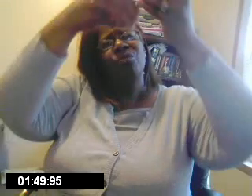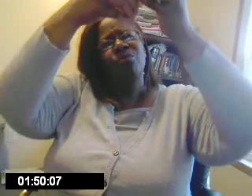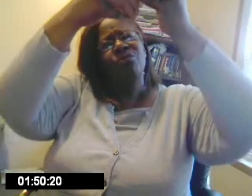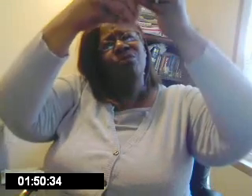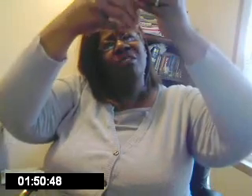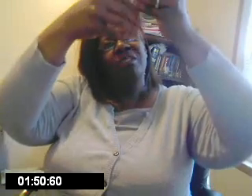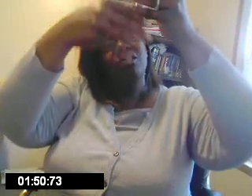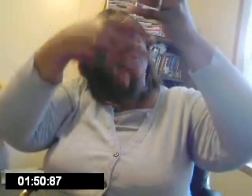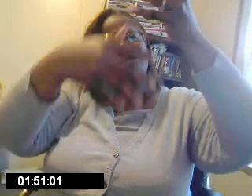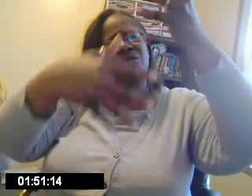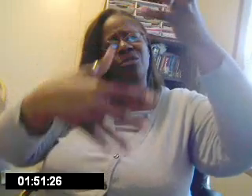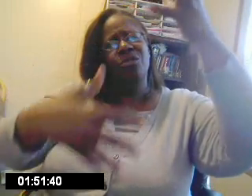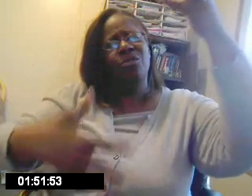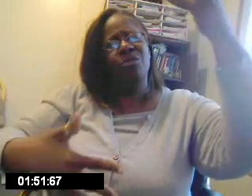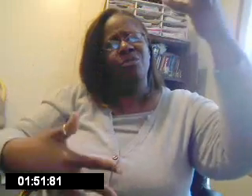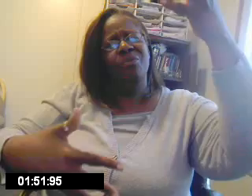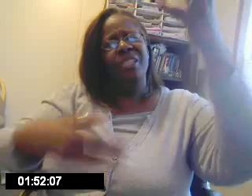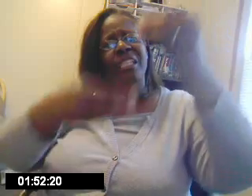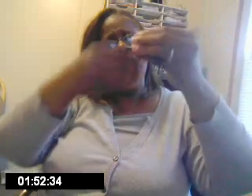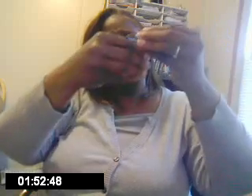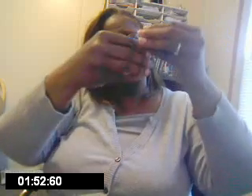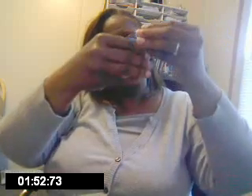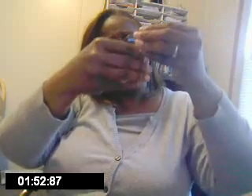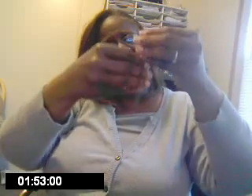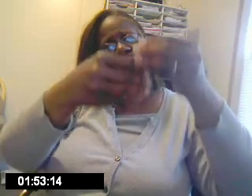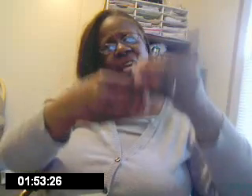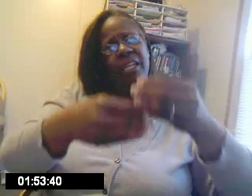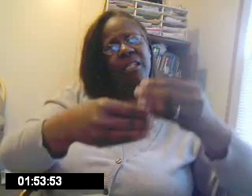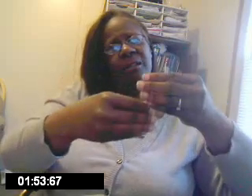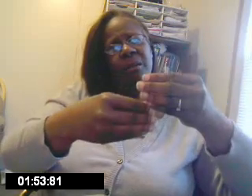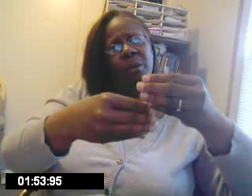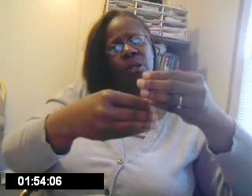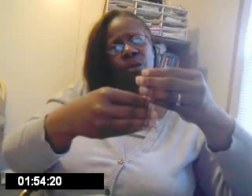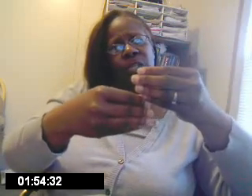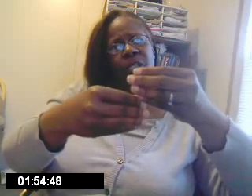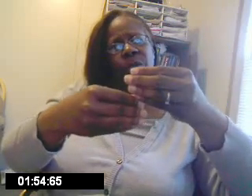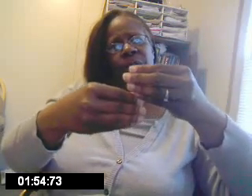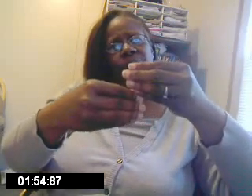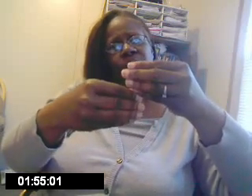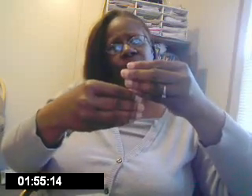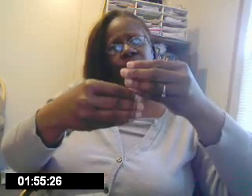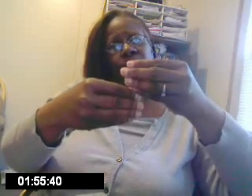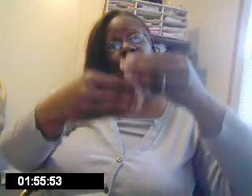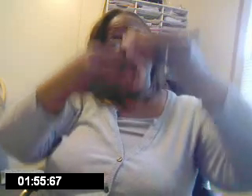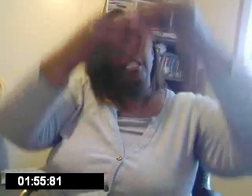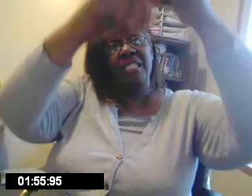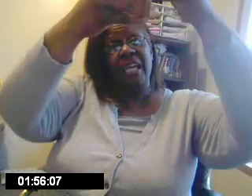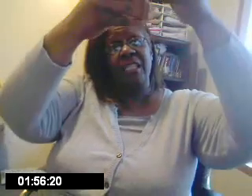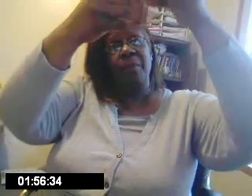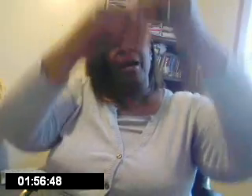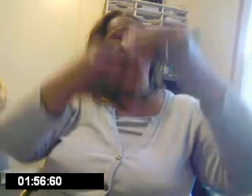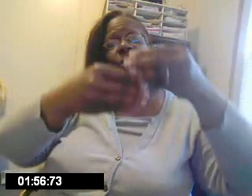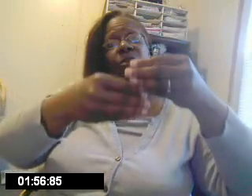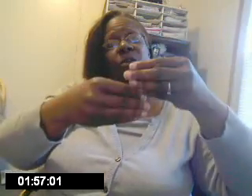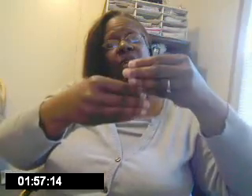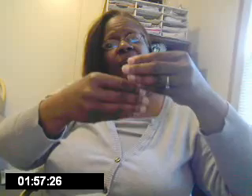the list. Okay. I'm going to lower it a bit. But you want to sign it up higher. Okay.